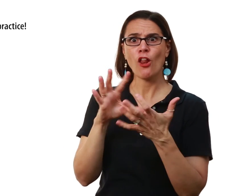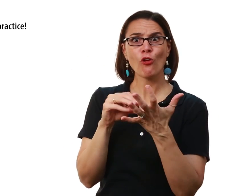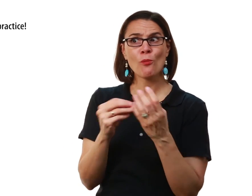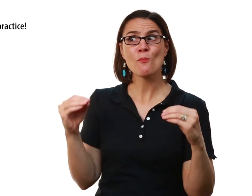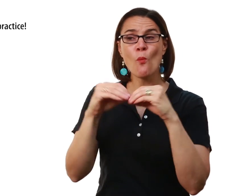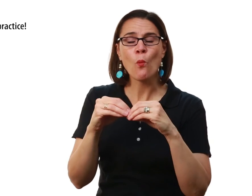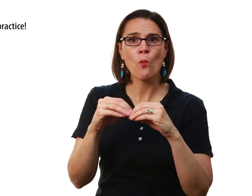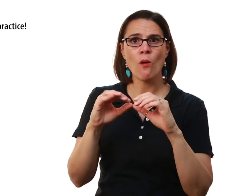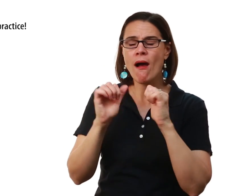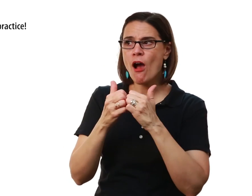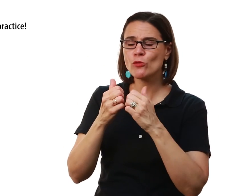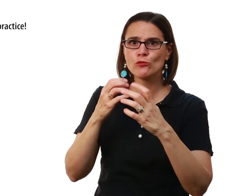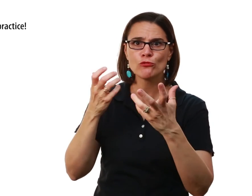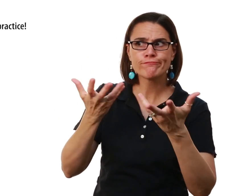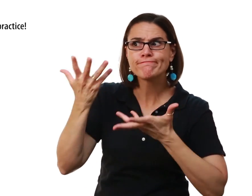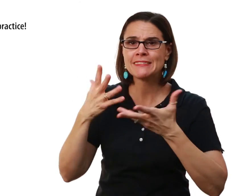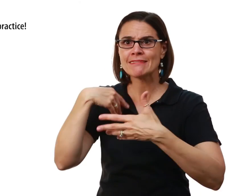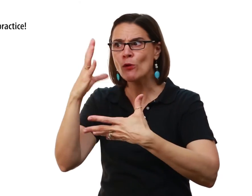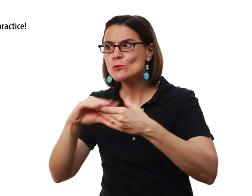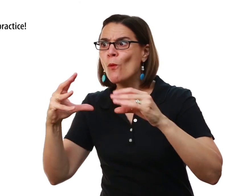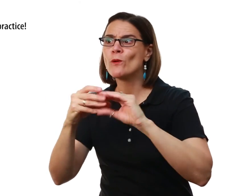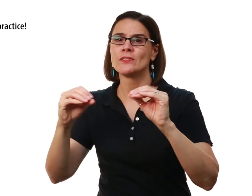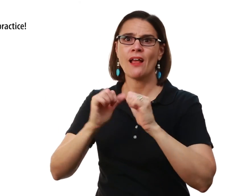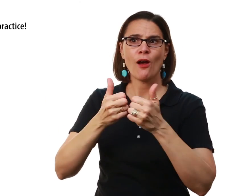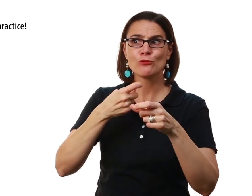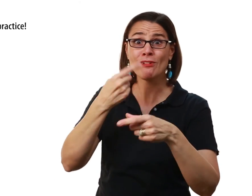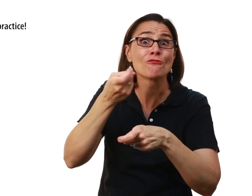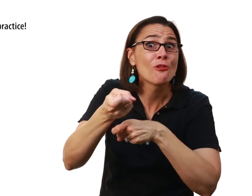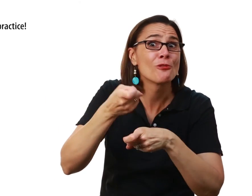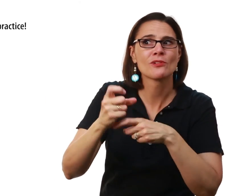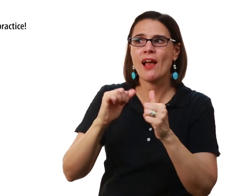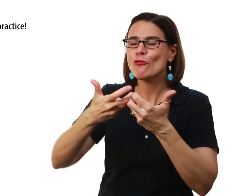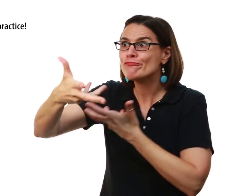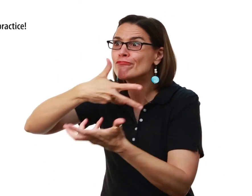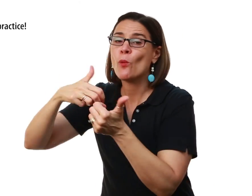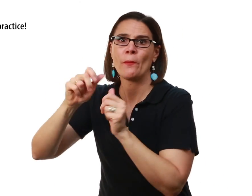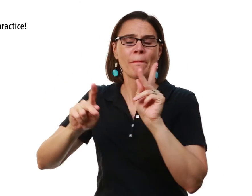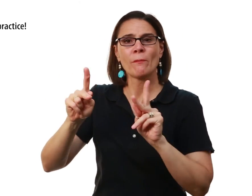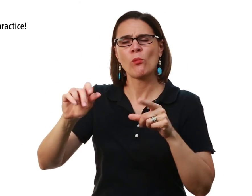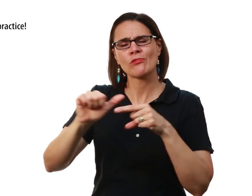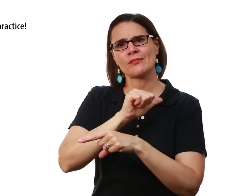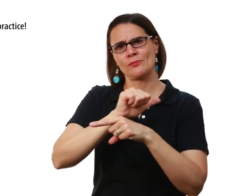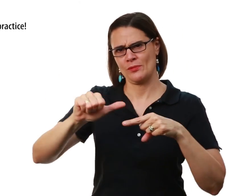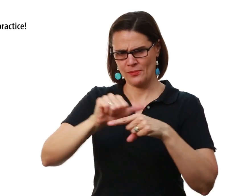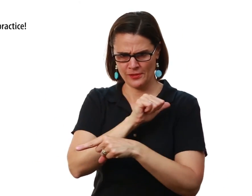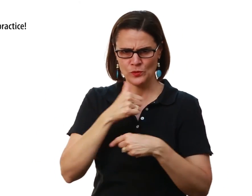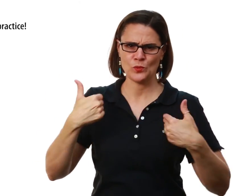skilled You need to practice In order to learn more Maybe you need to practice Telling stories Or jokes Or interacting with people But practice